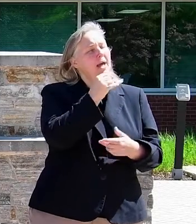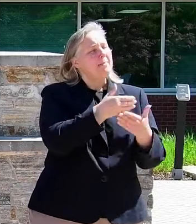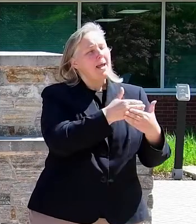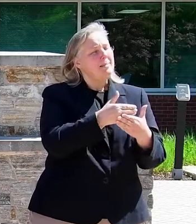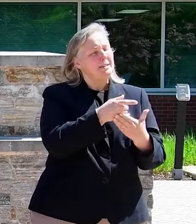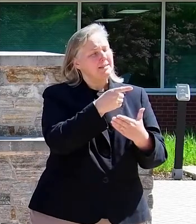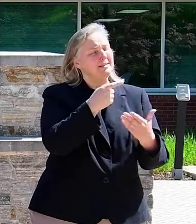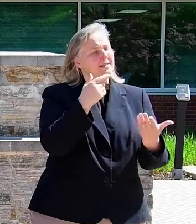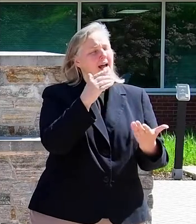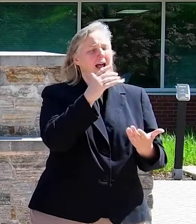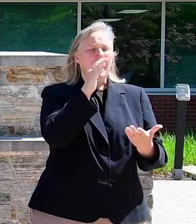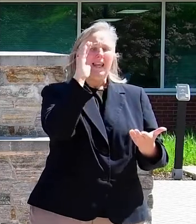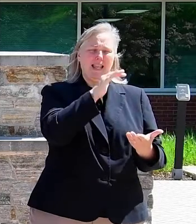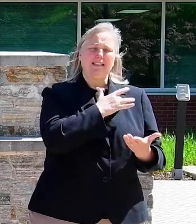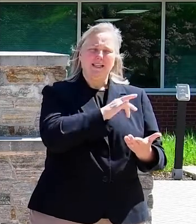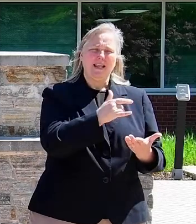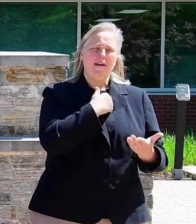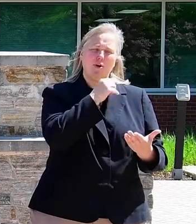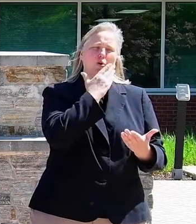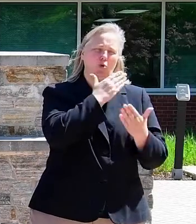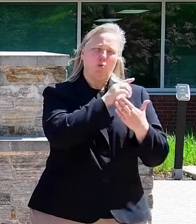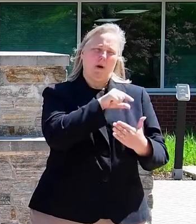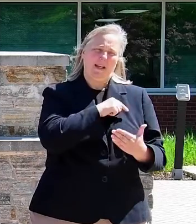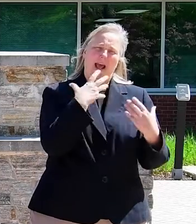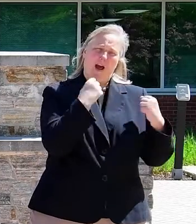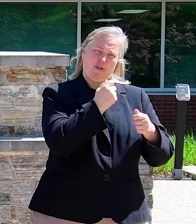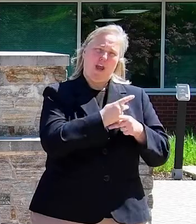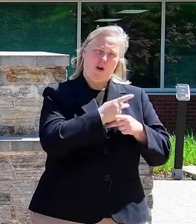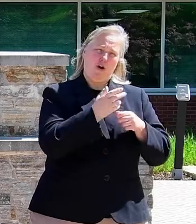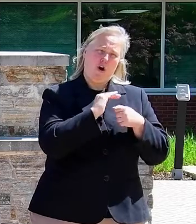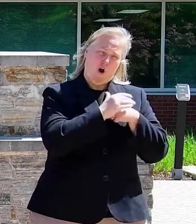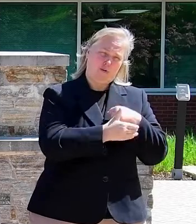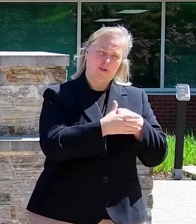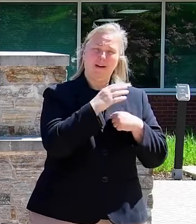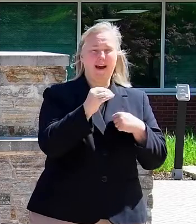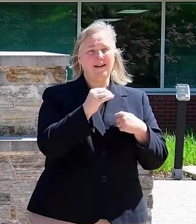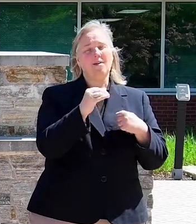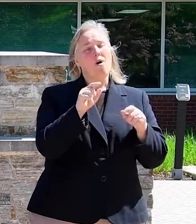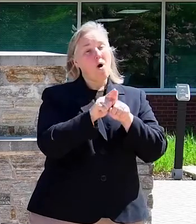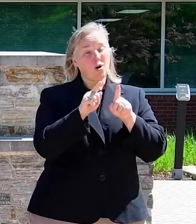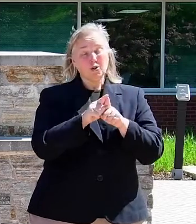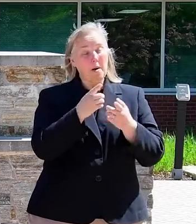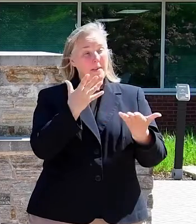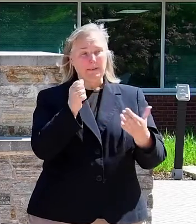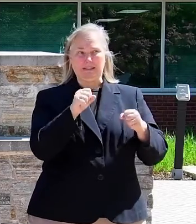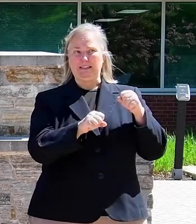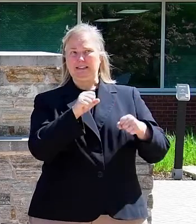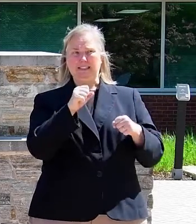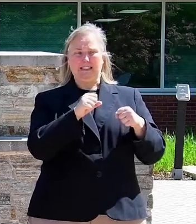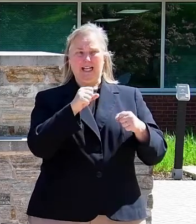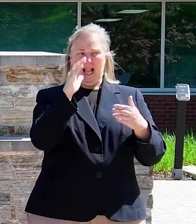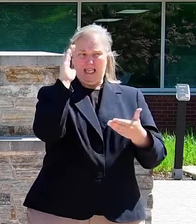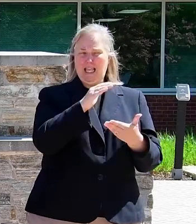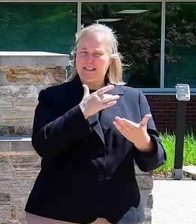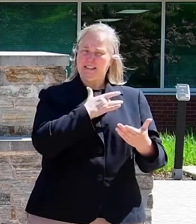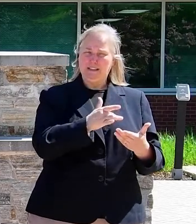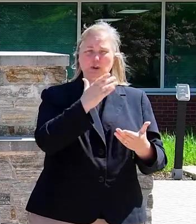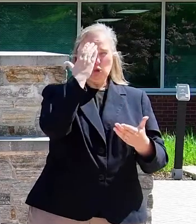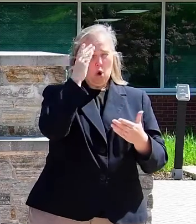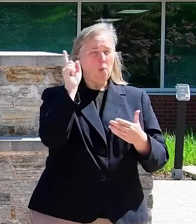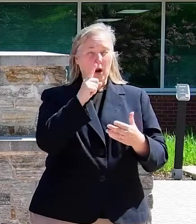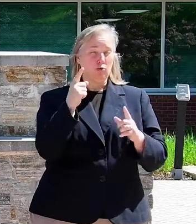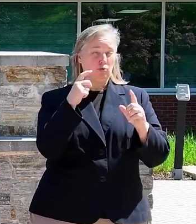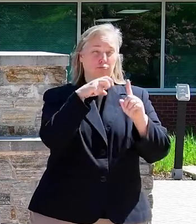to have quality health care coverage and also may be less likely to know where to turn for much-needed help.